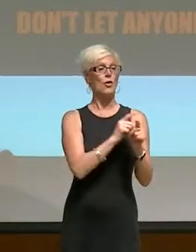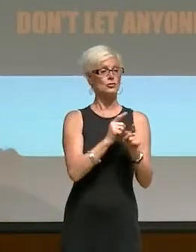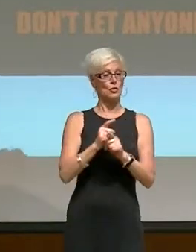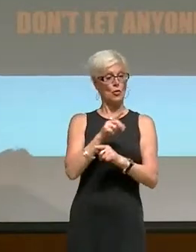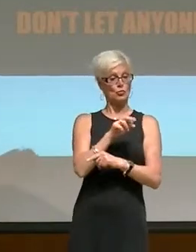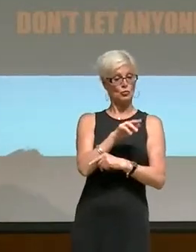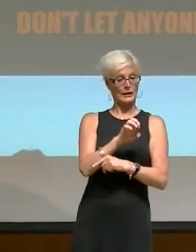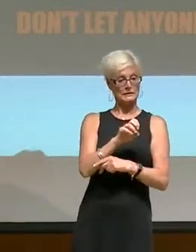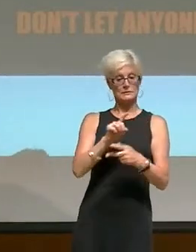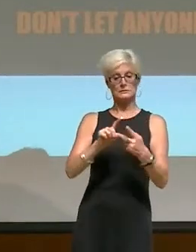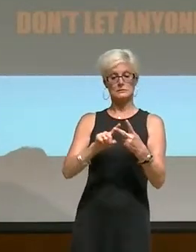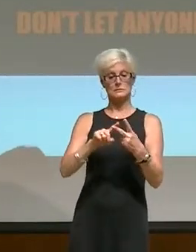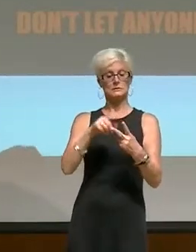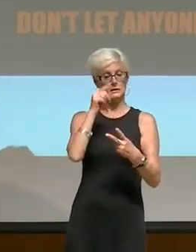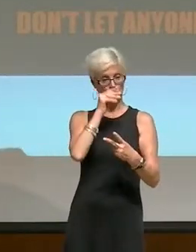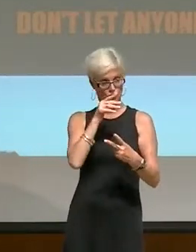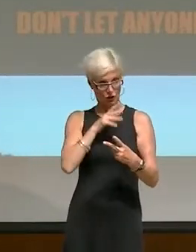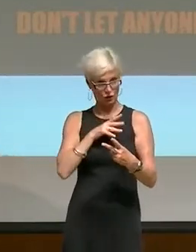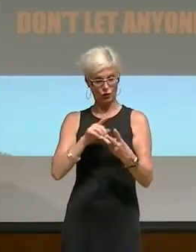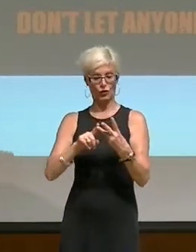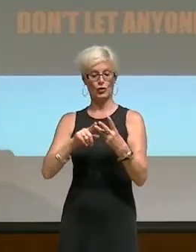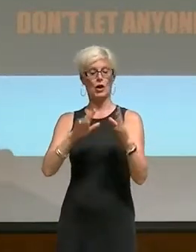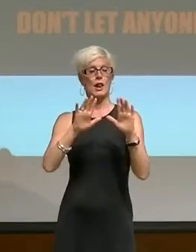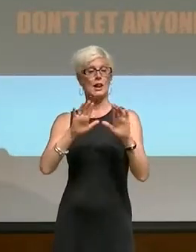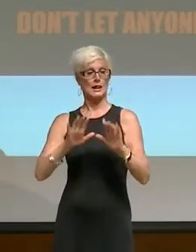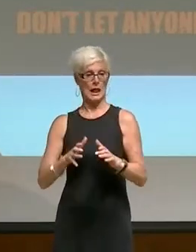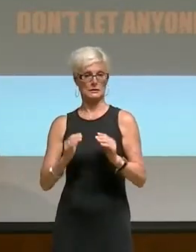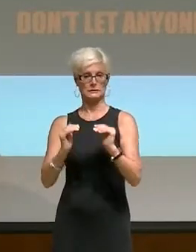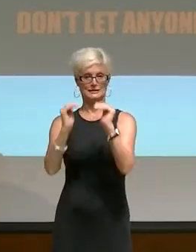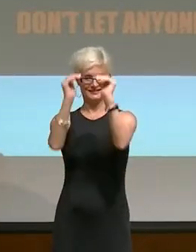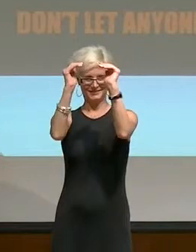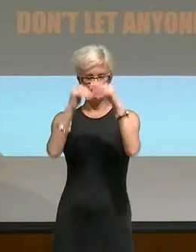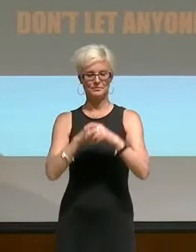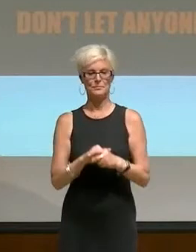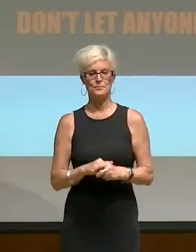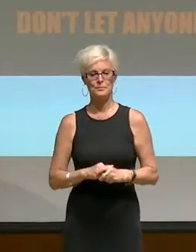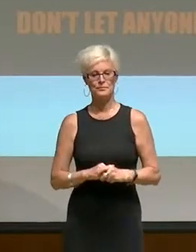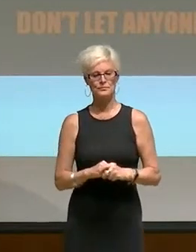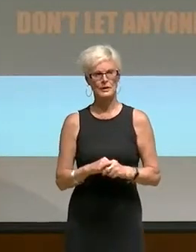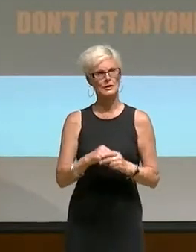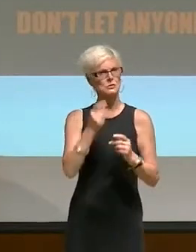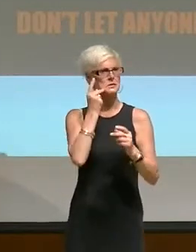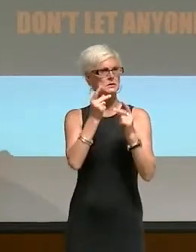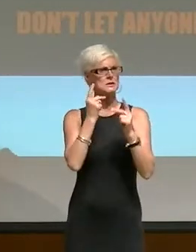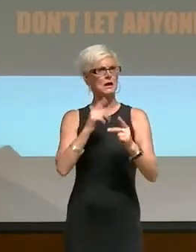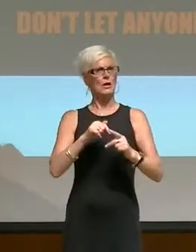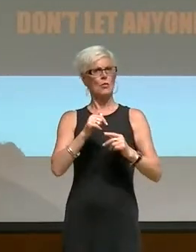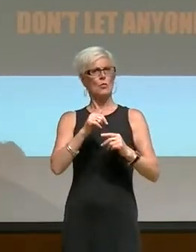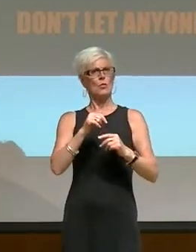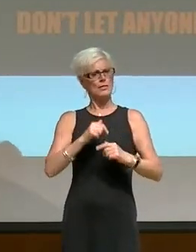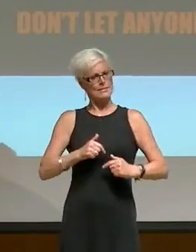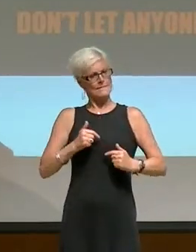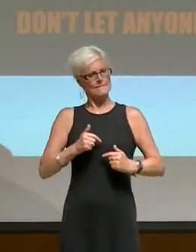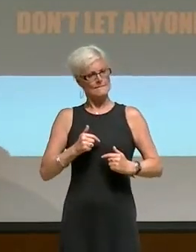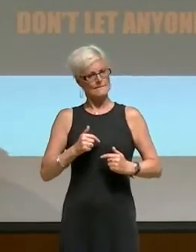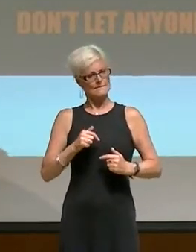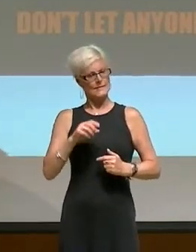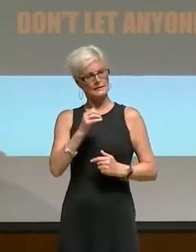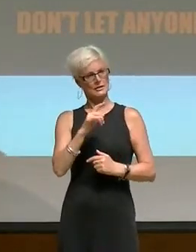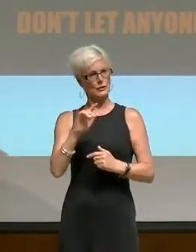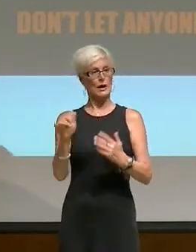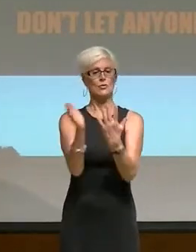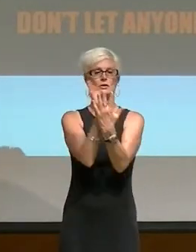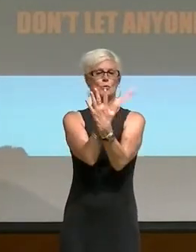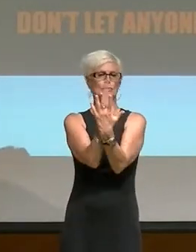This project seeks to explore the various ways in which asexuality is lived and understood across the asexual